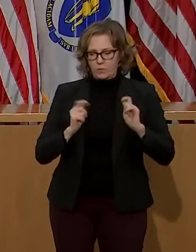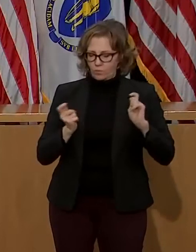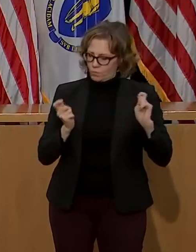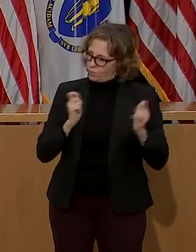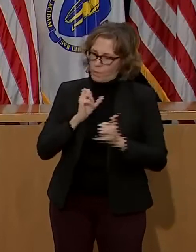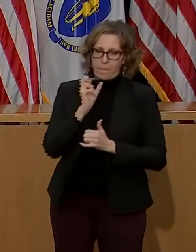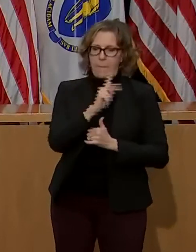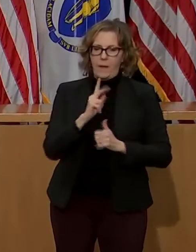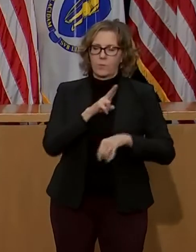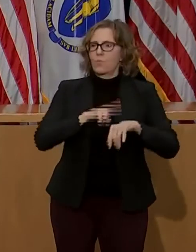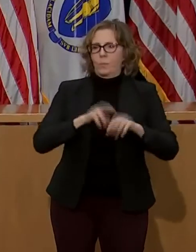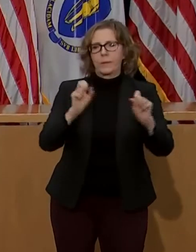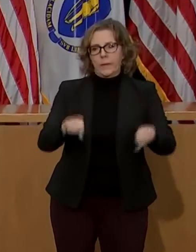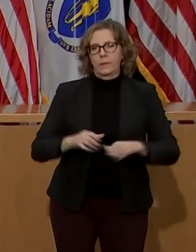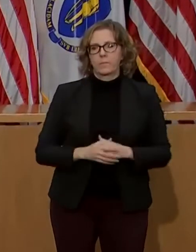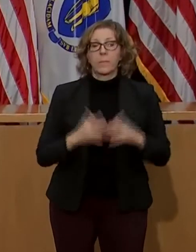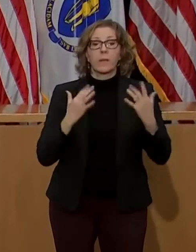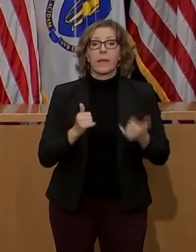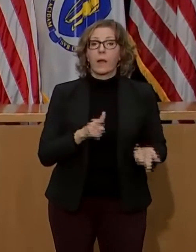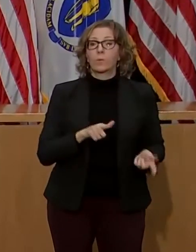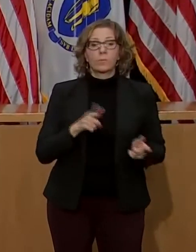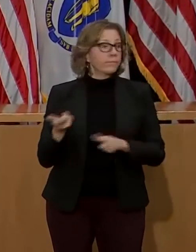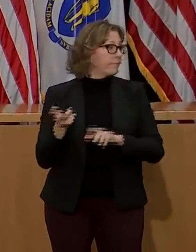Now I'd to turn it over to Secretary Souders.